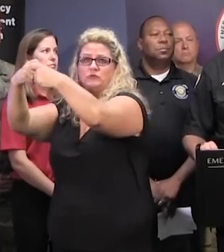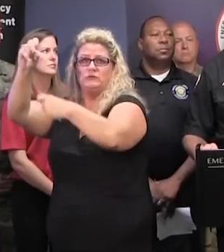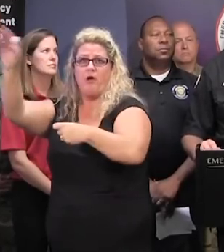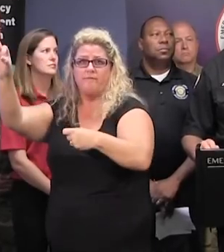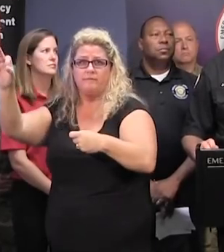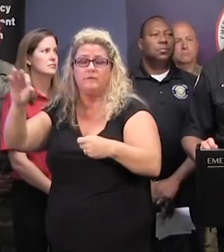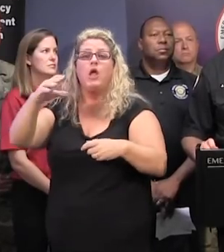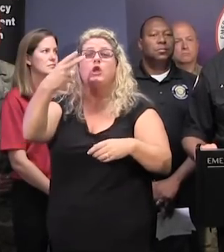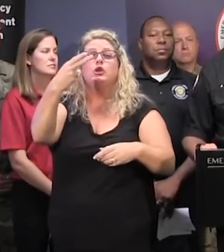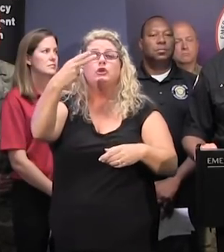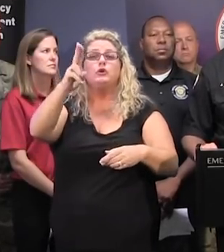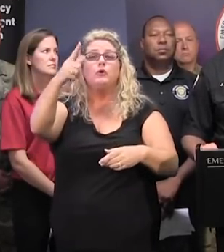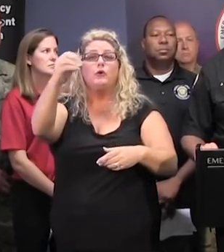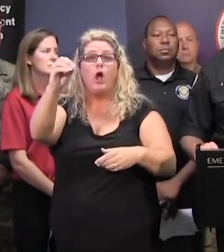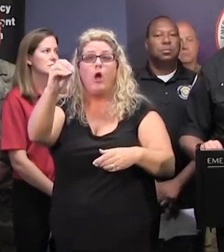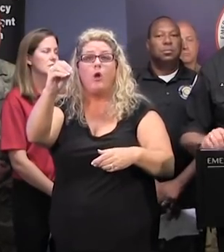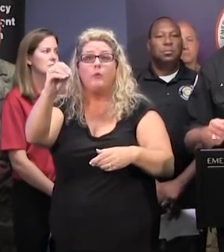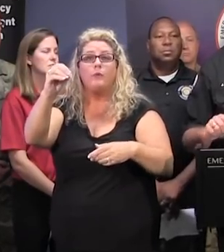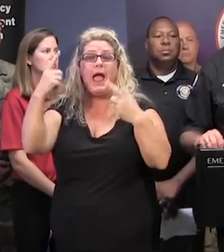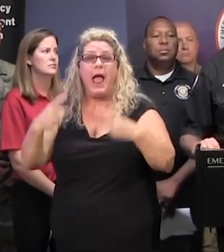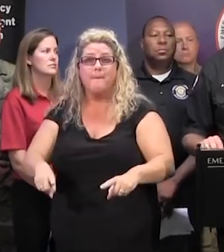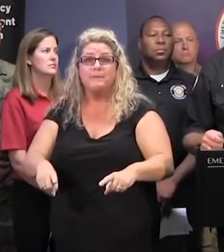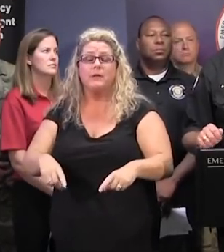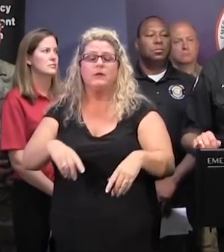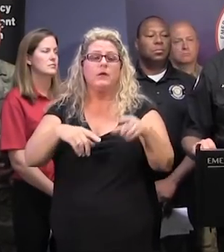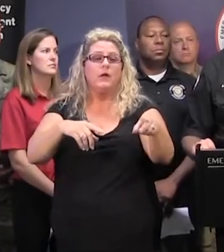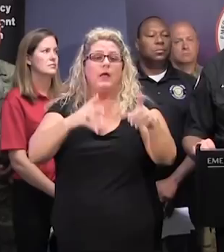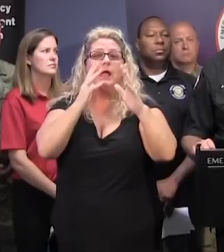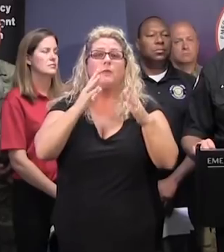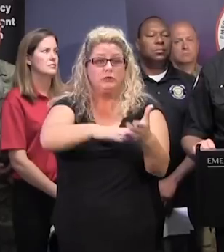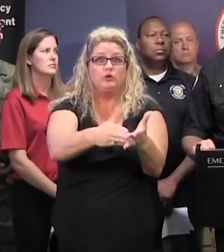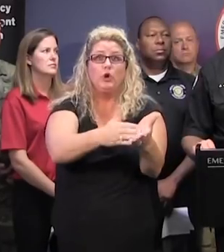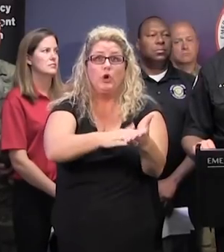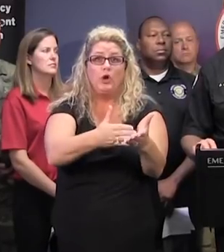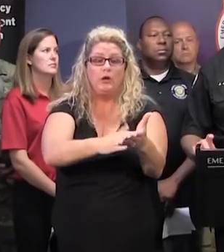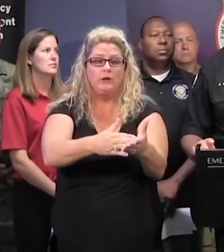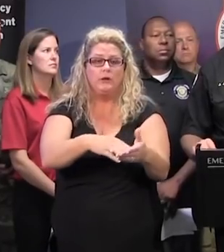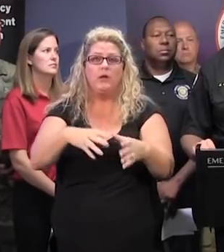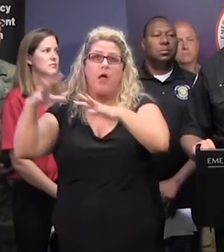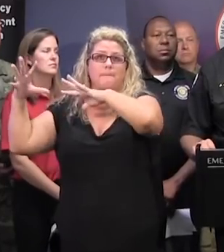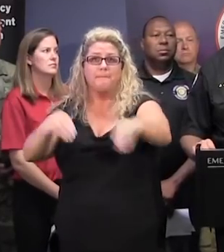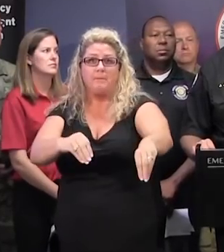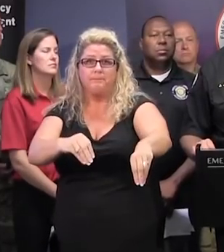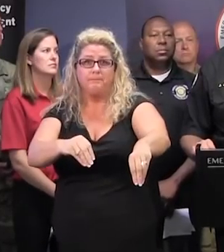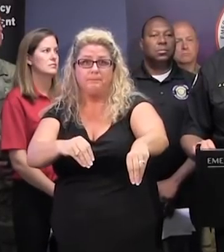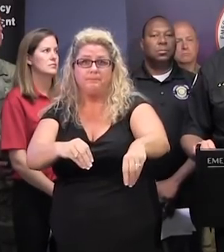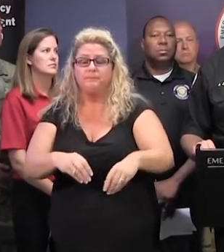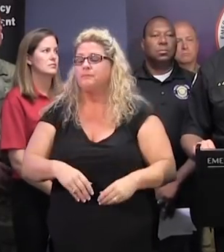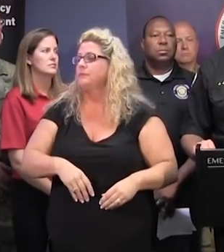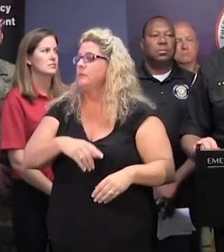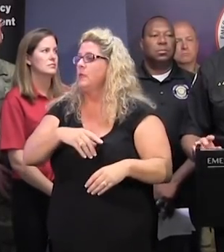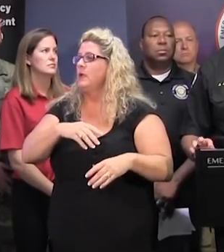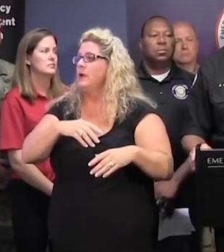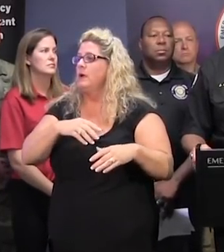where the power went off while people were cooking, and then they forgot that the eye of the stove was left on, the power came back on when they weren't